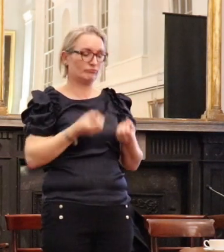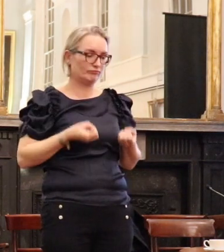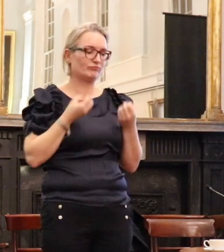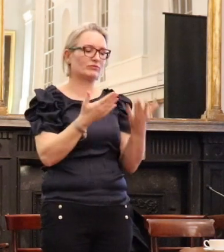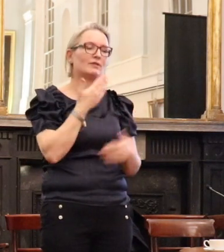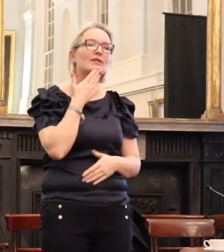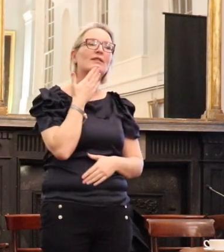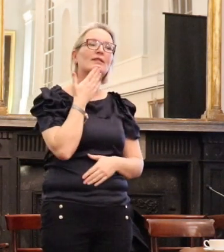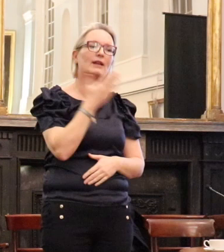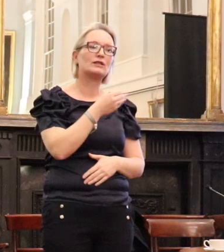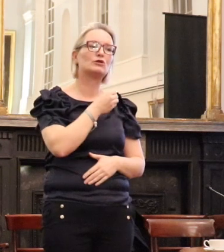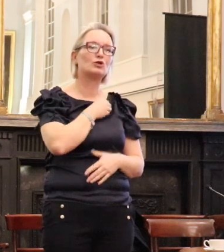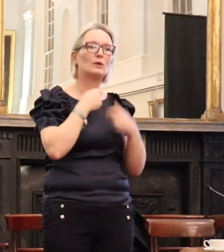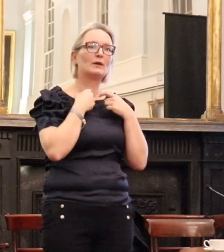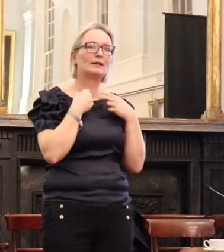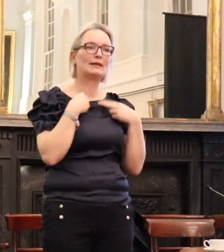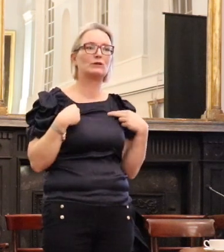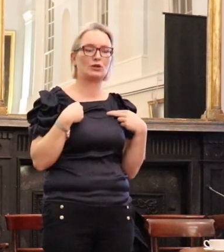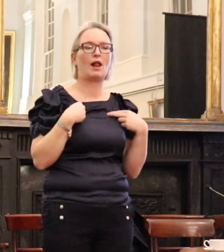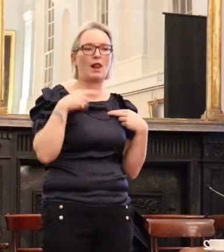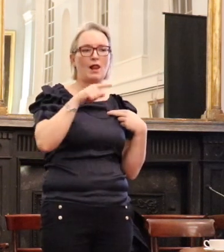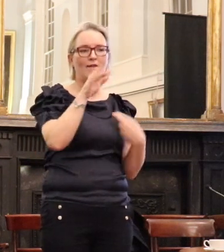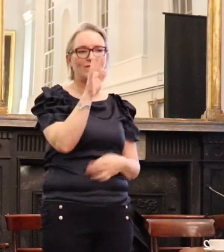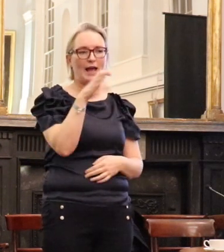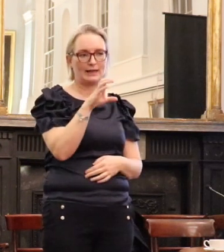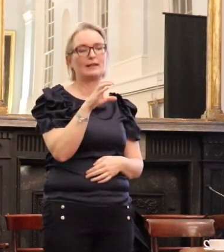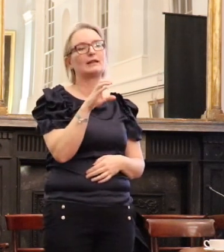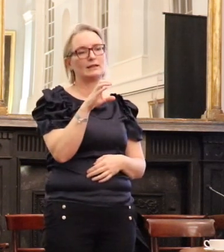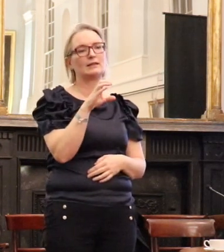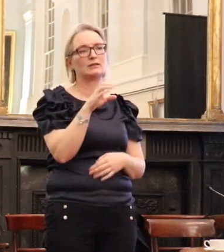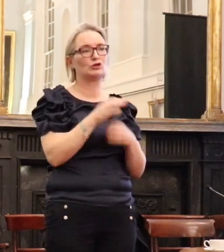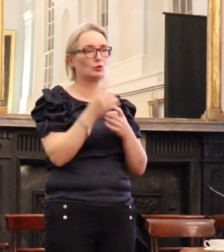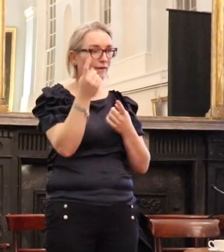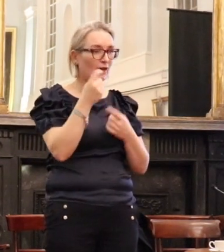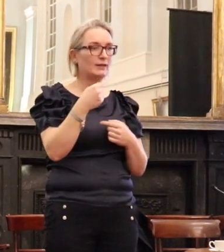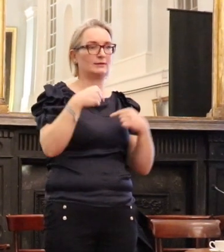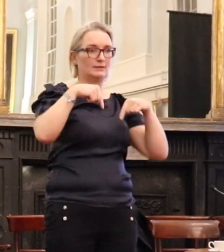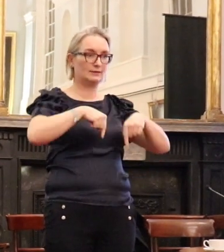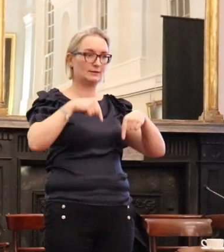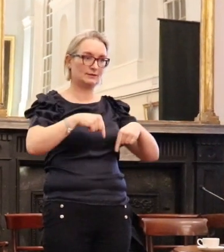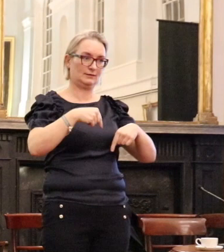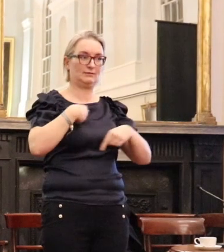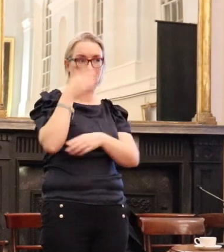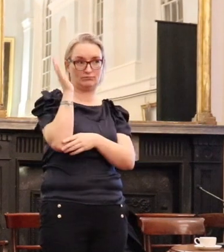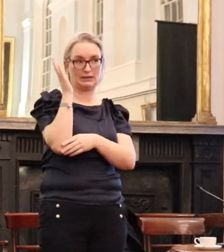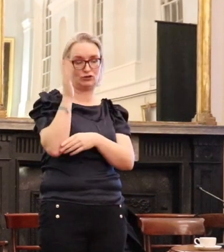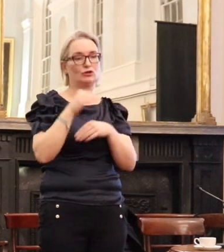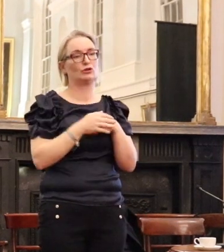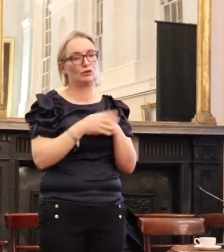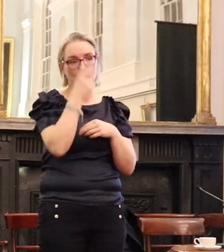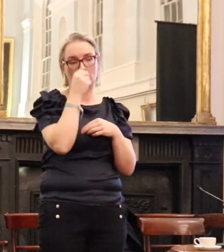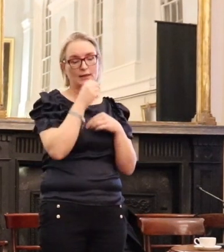sincere thanks to Councillor Flack for the invitation to address the annual Justice Lecture, which is